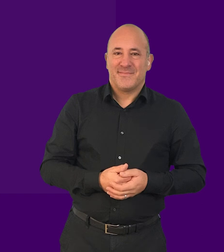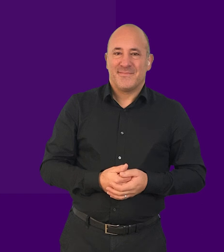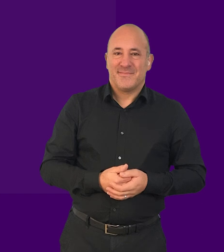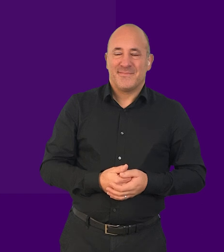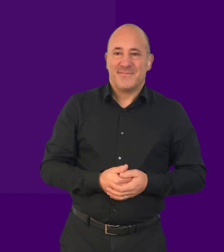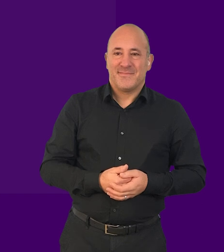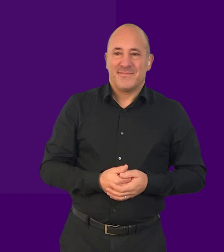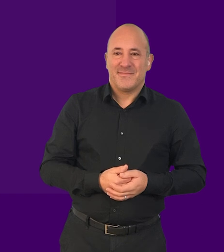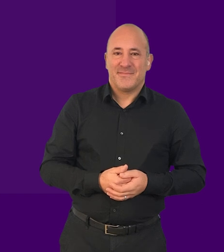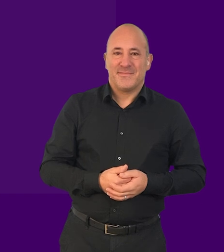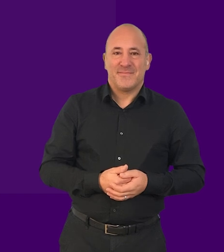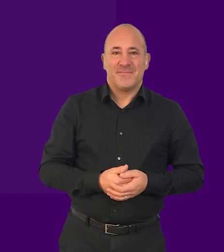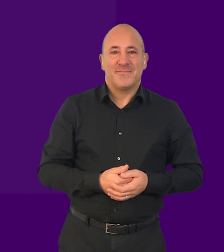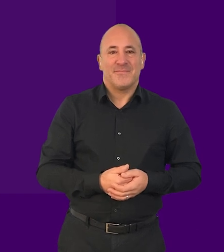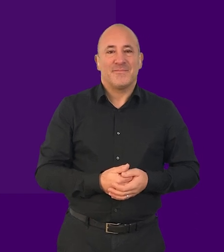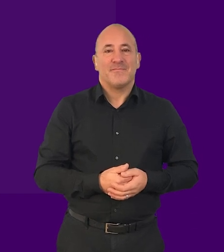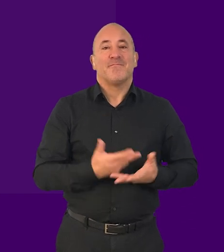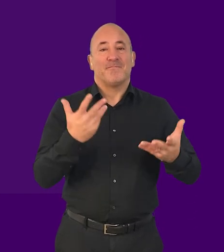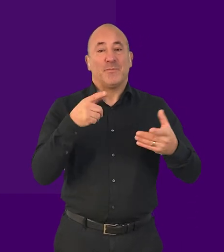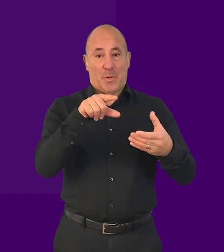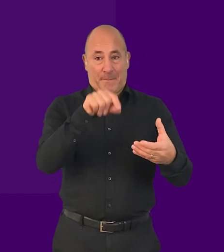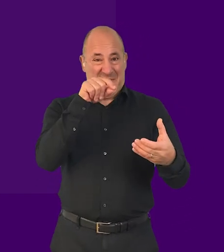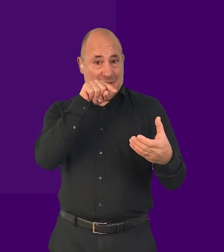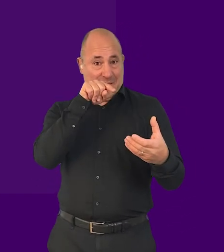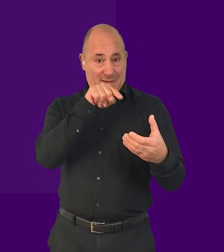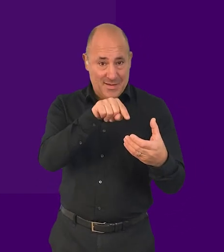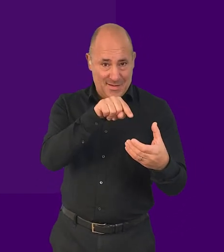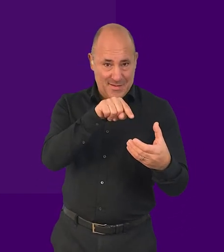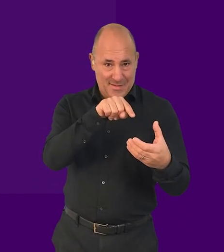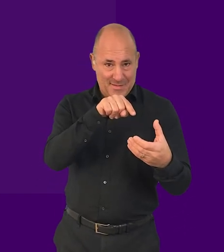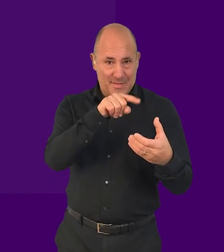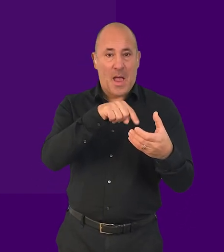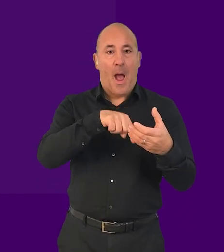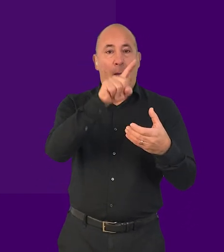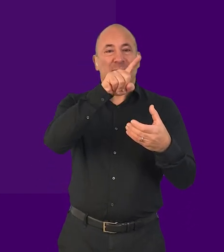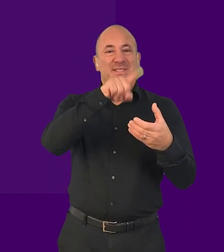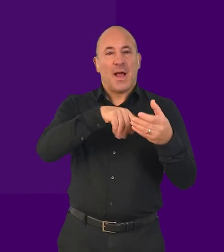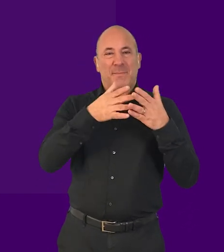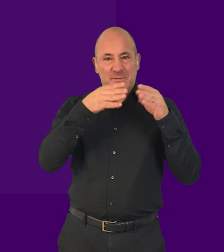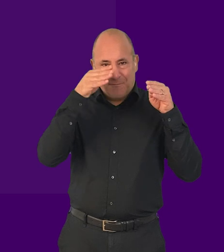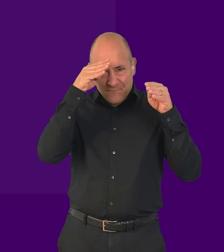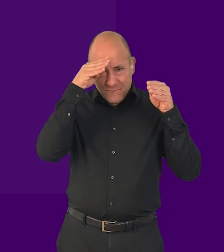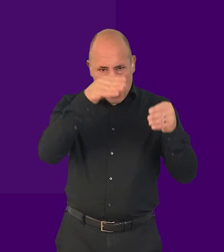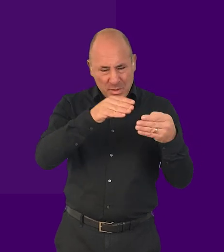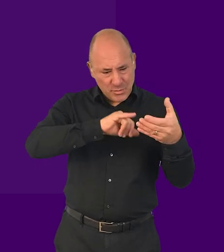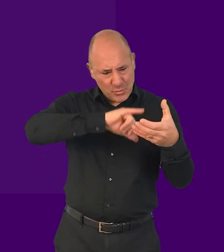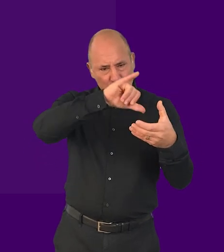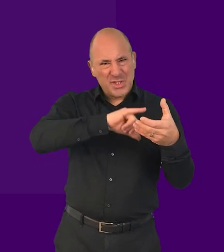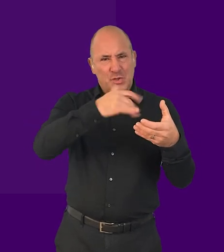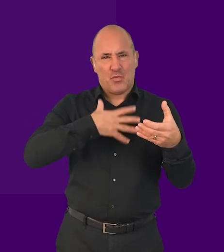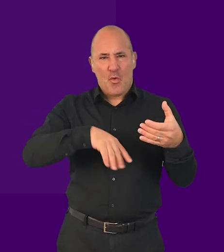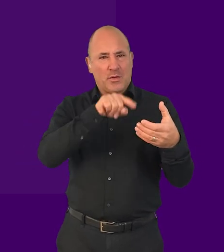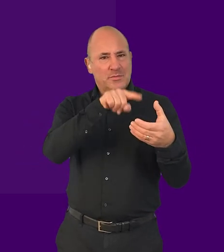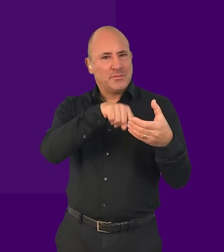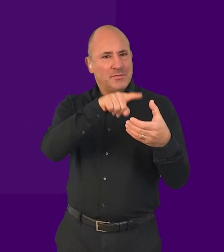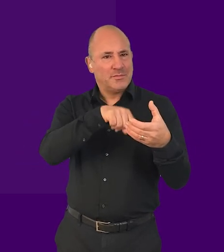Once a type of element is selected, swiping up or down moves focus between the elements of that particular type.